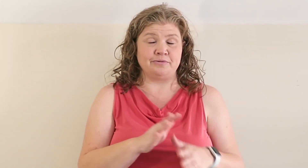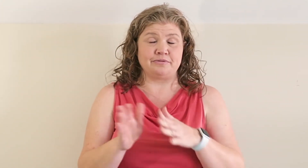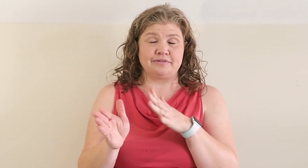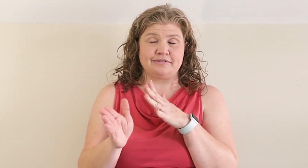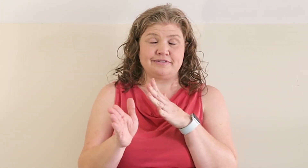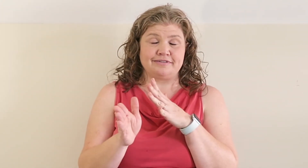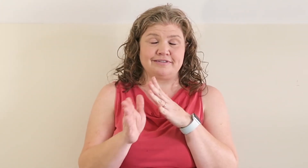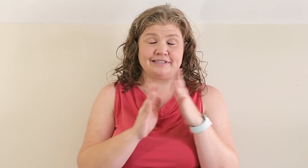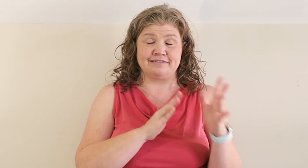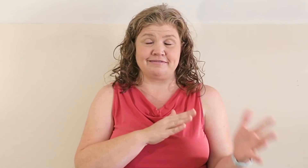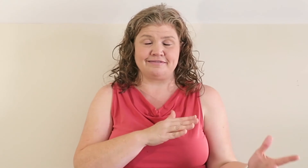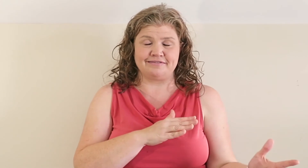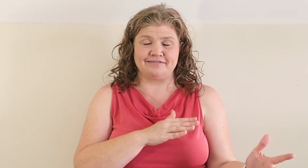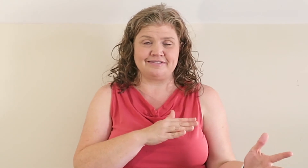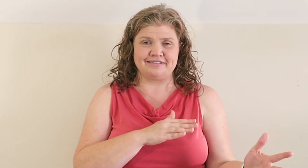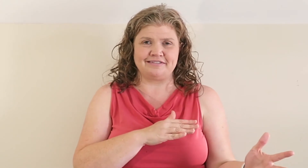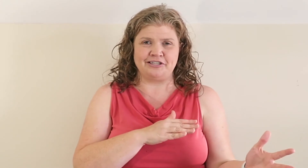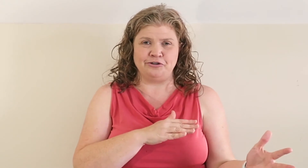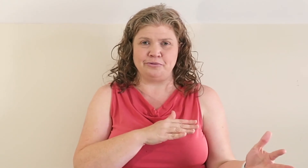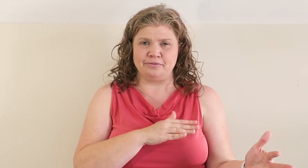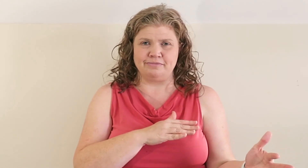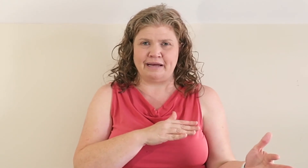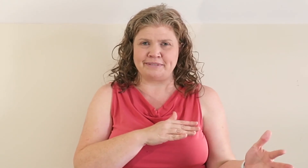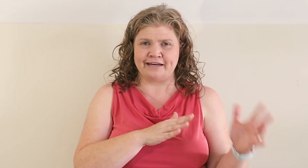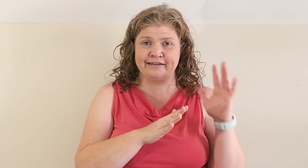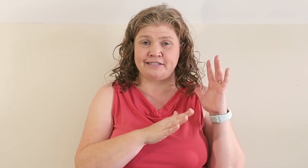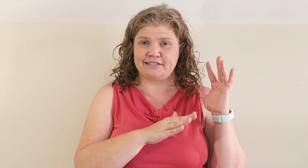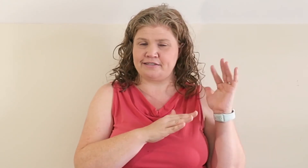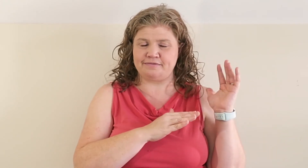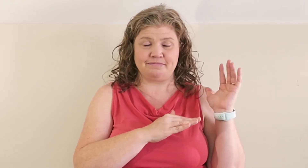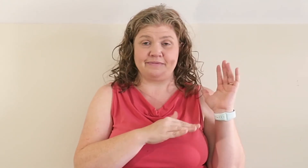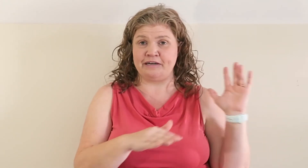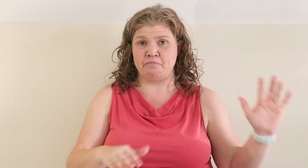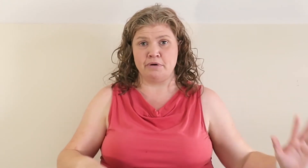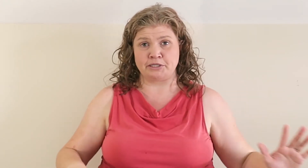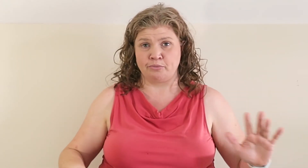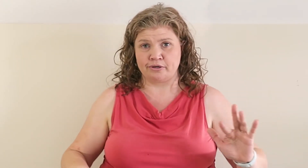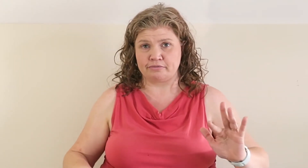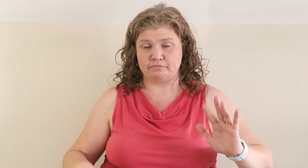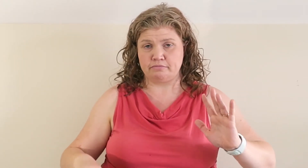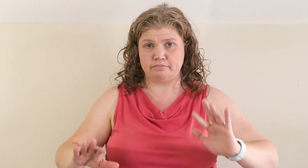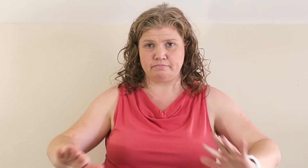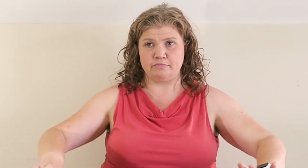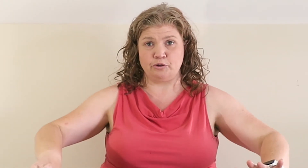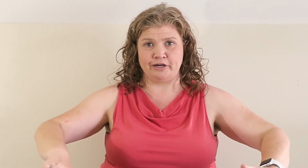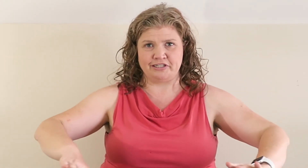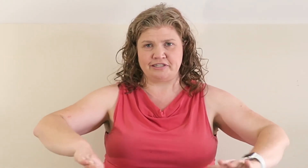do lab science at a much more low cost.